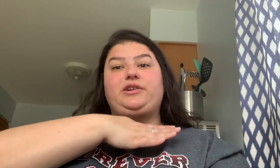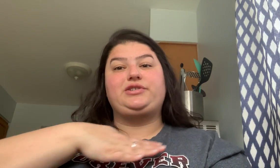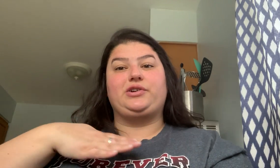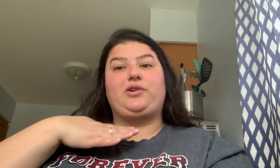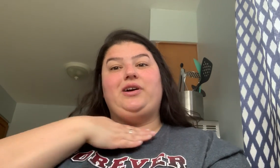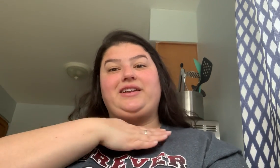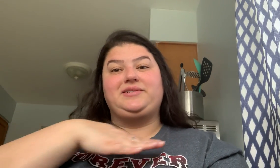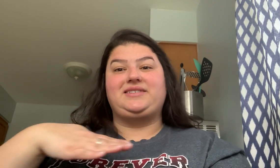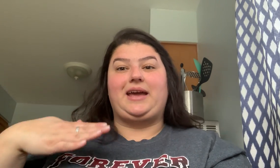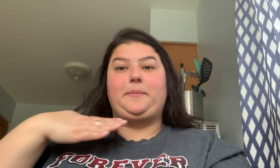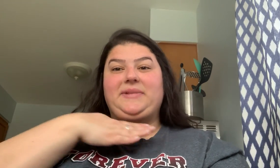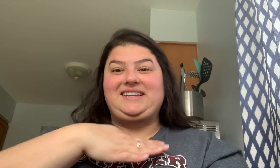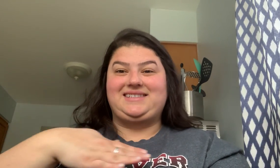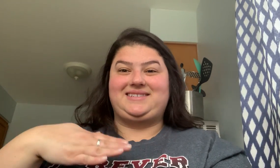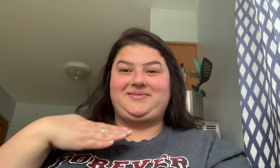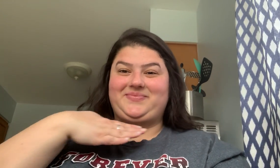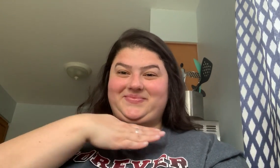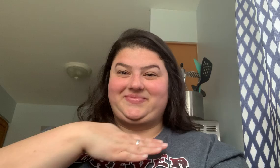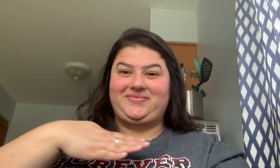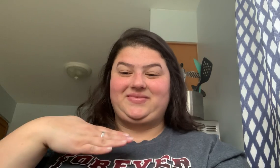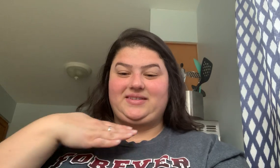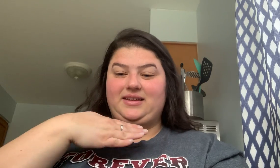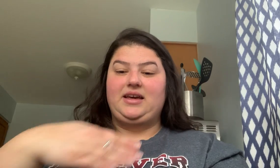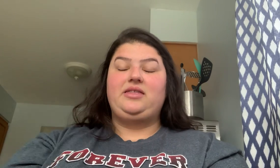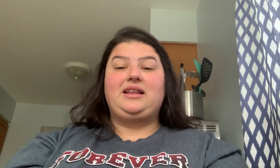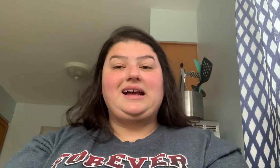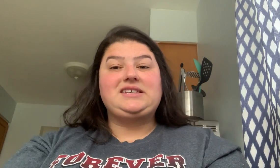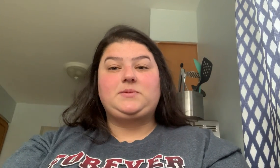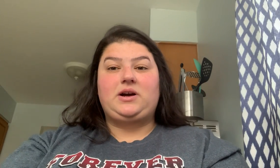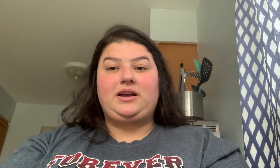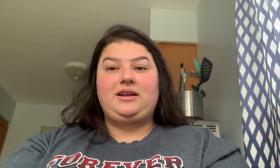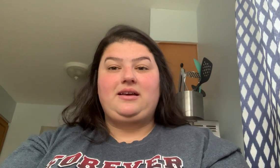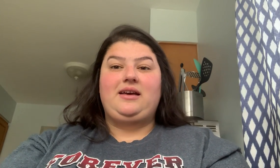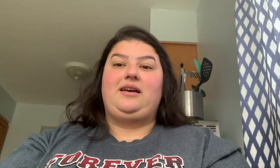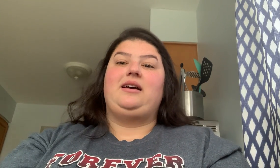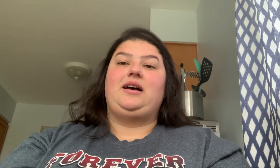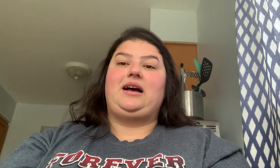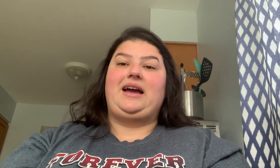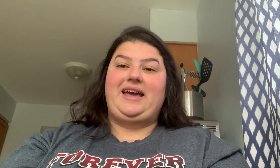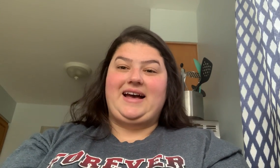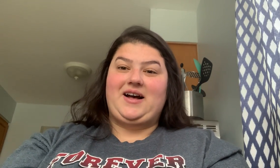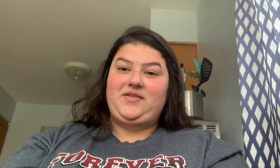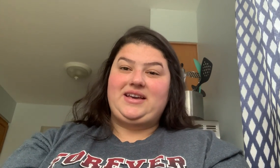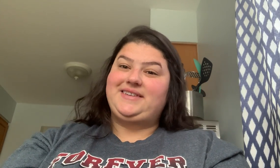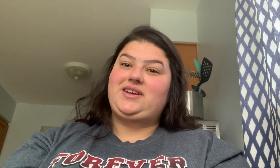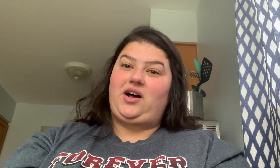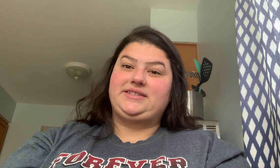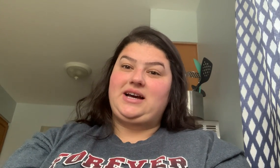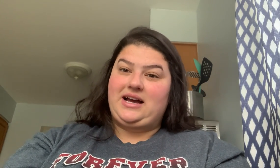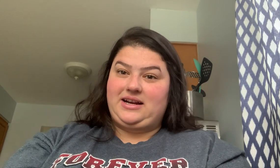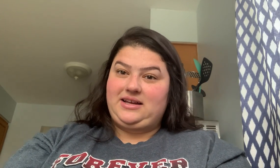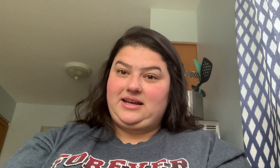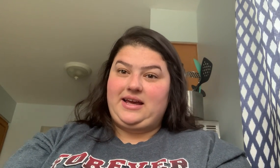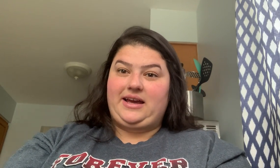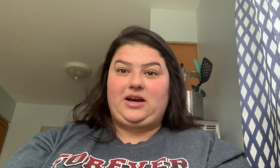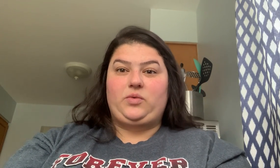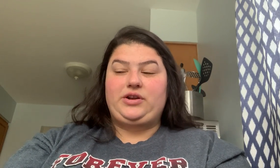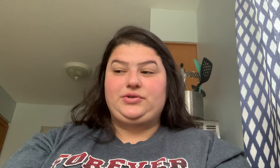in a circle and you say please. The last one I have is all done and when you